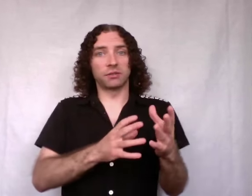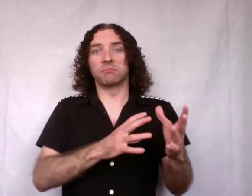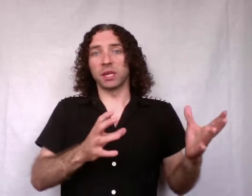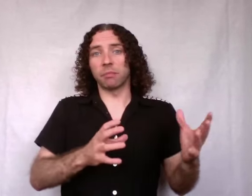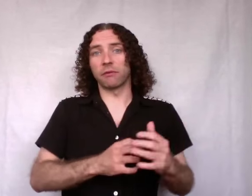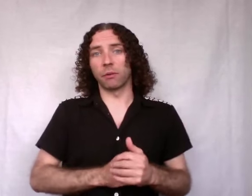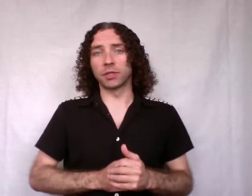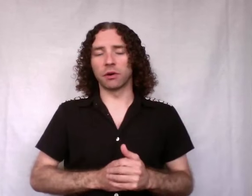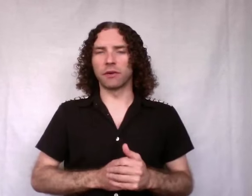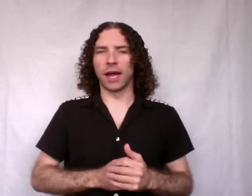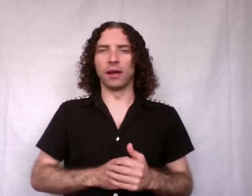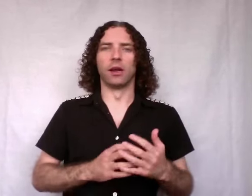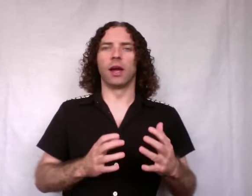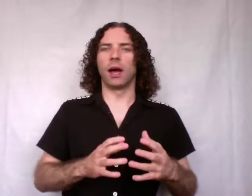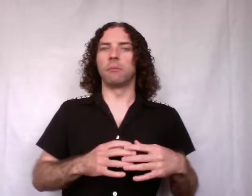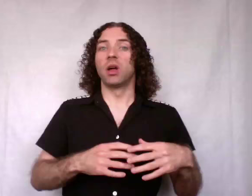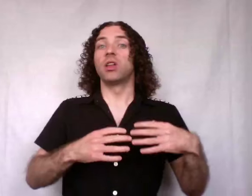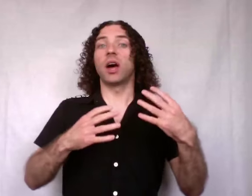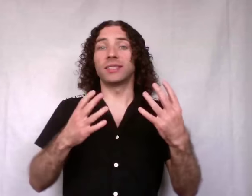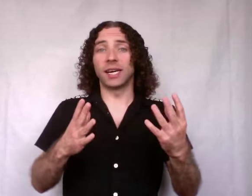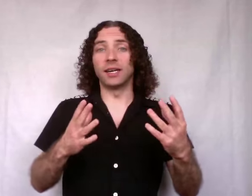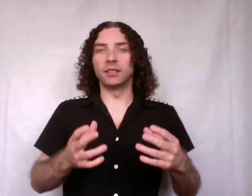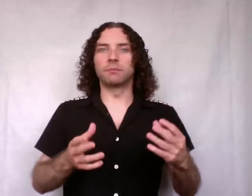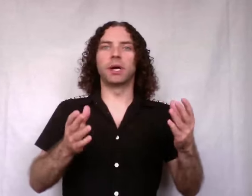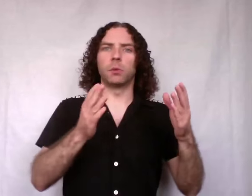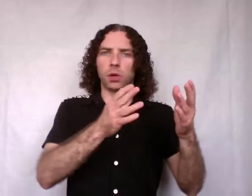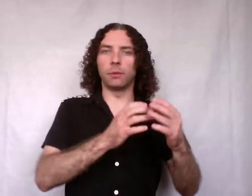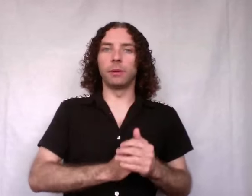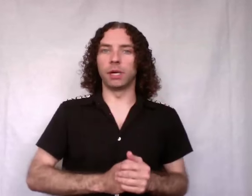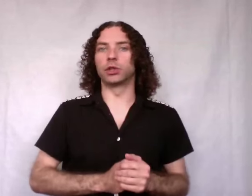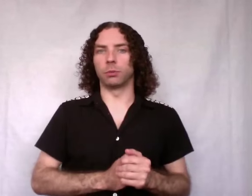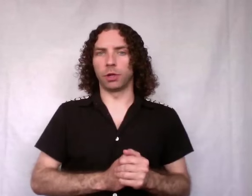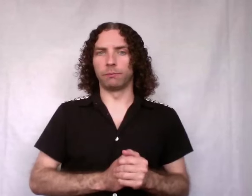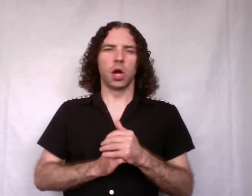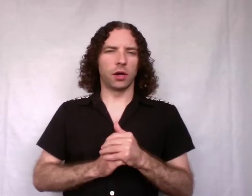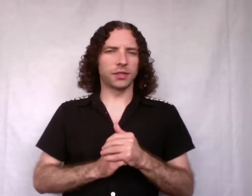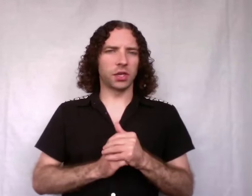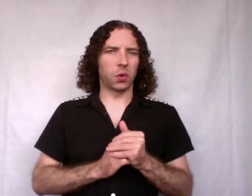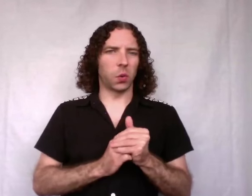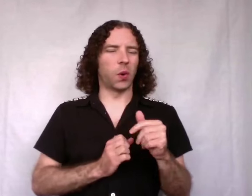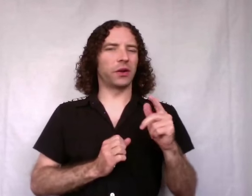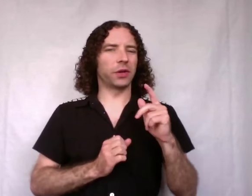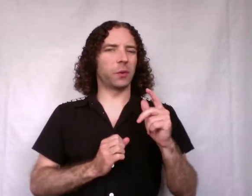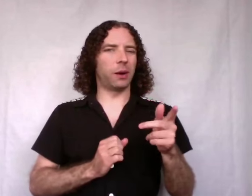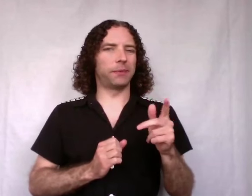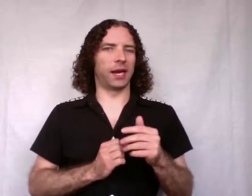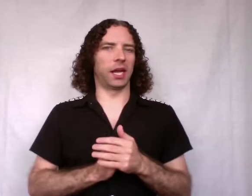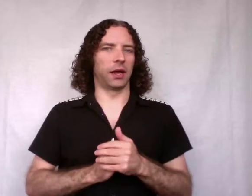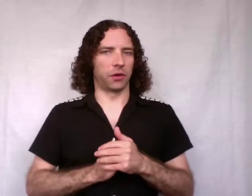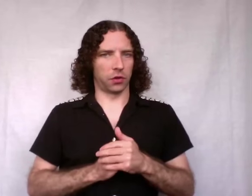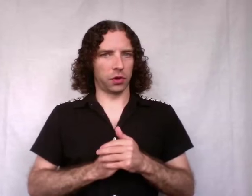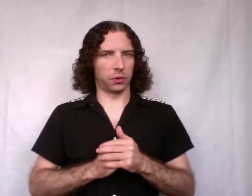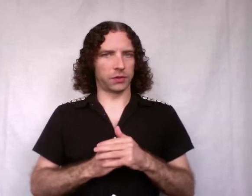some performance overhead. Not tons, but it will be manageable. Also, when are you updating those